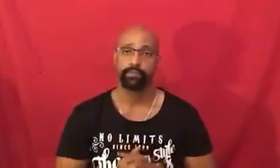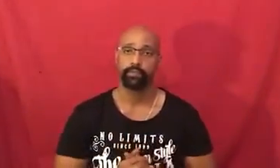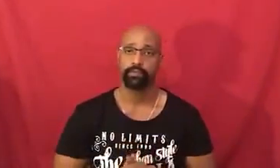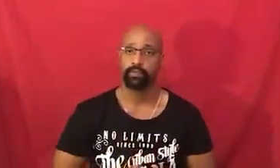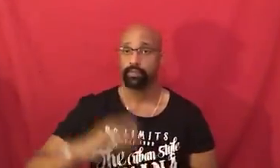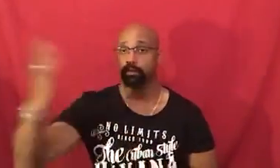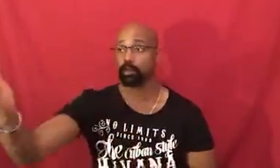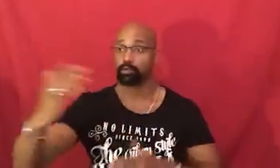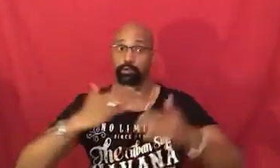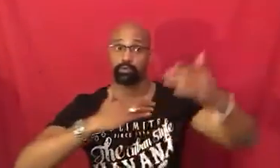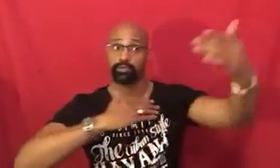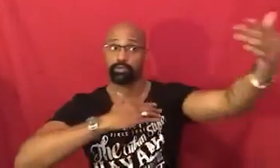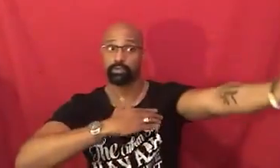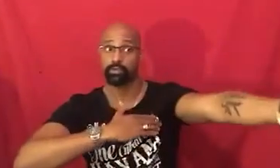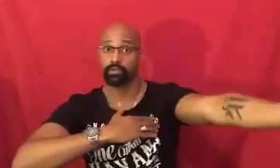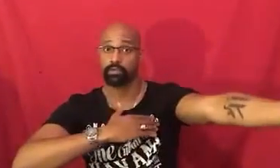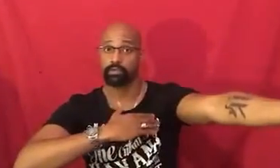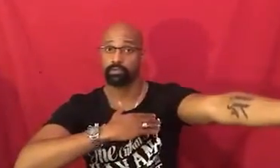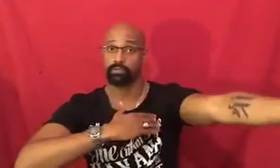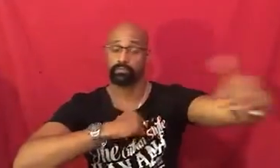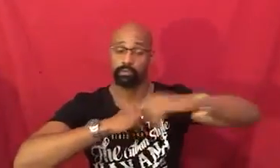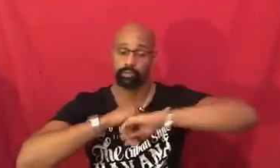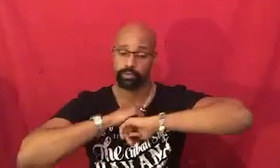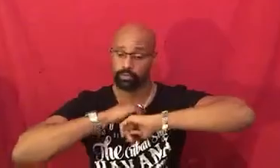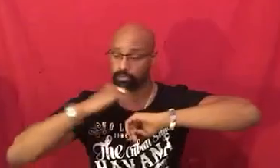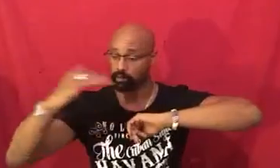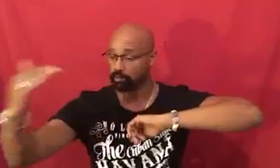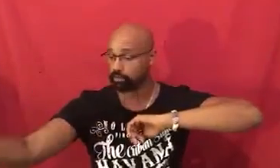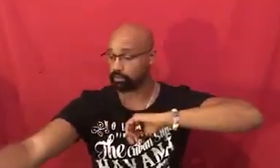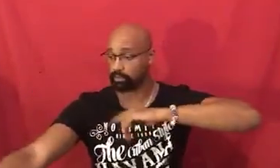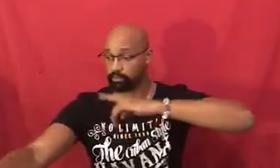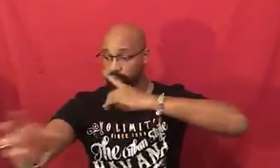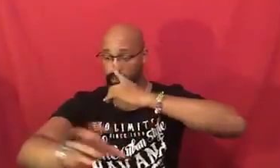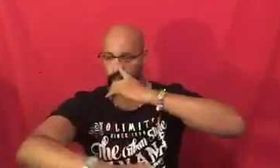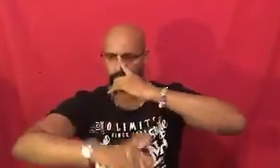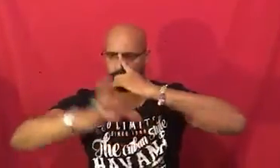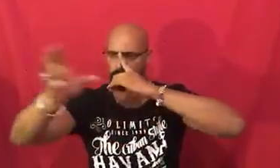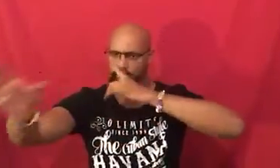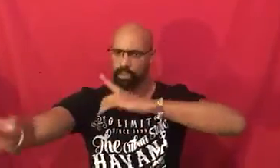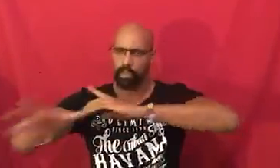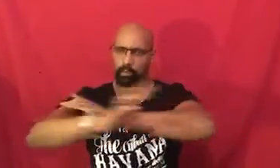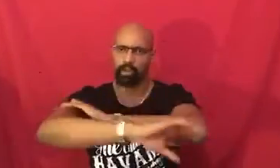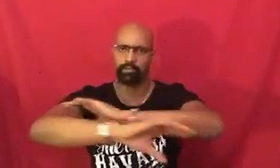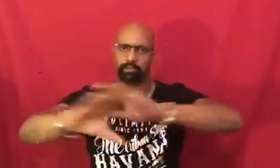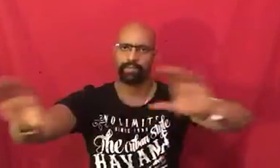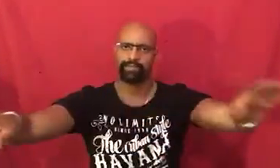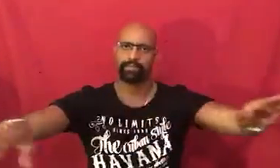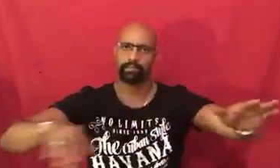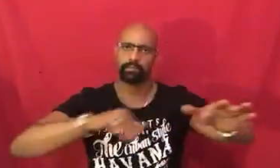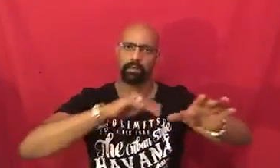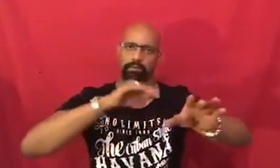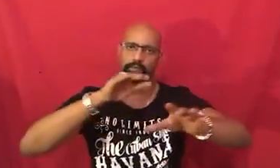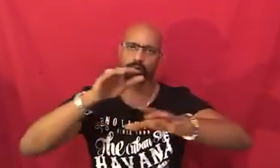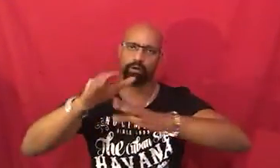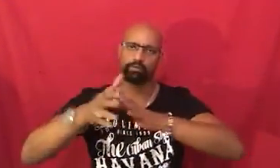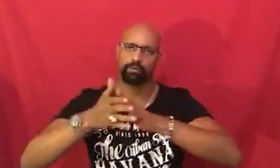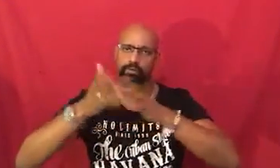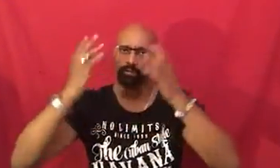know colors different frequencies different objects and we have to make sense of all of this the